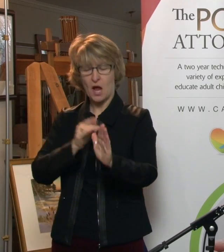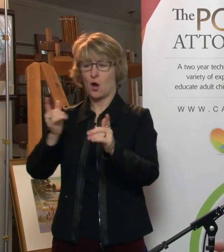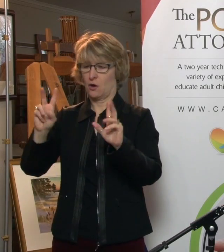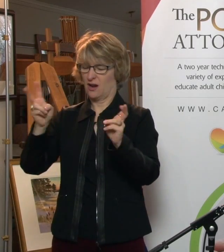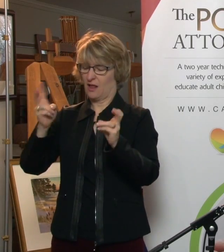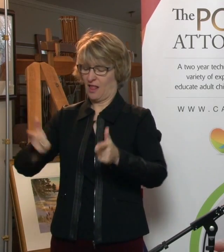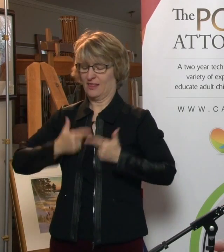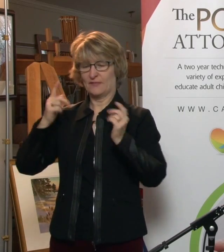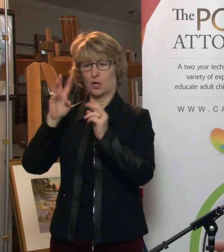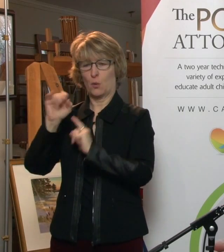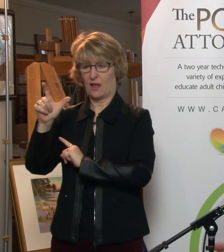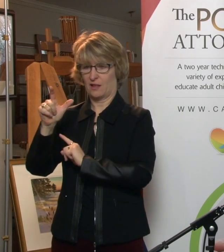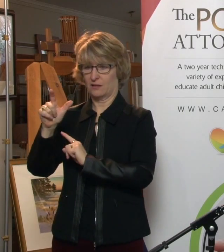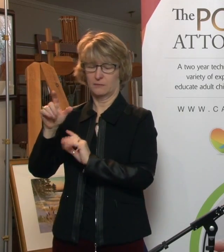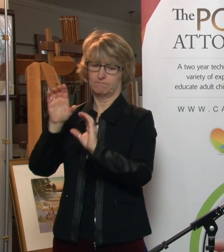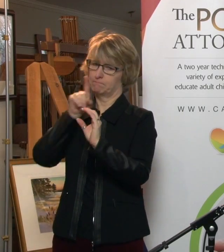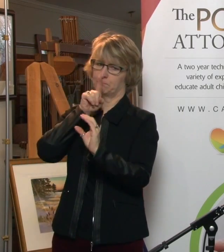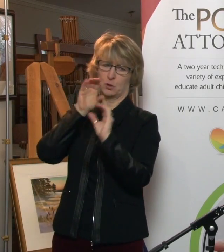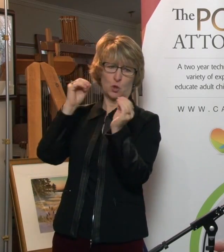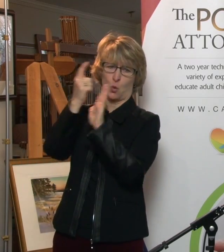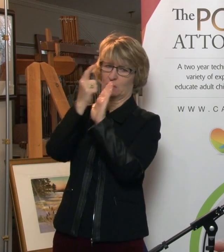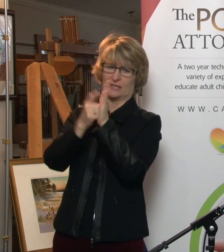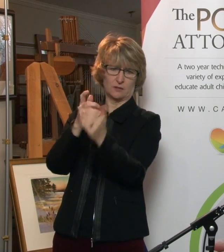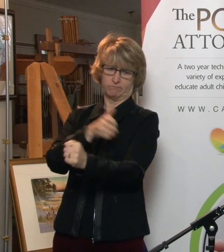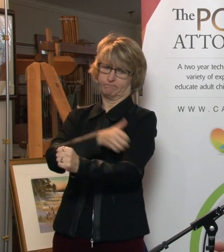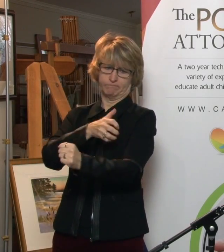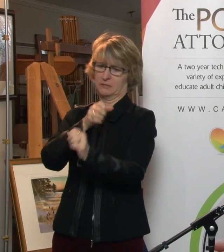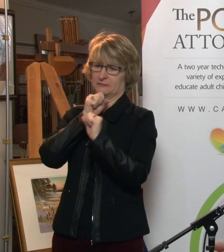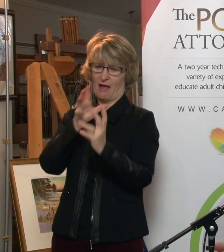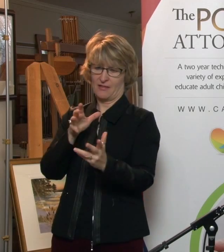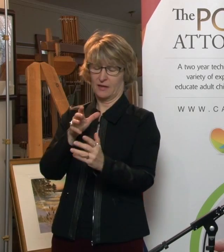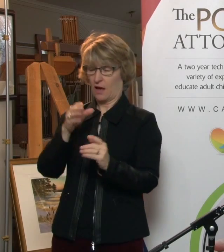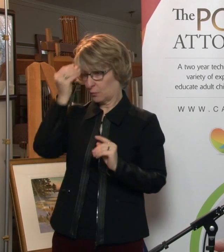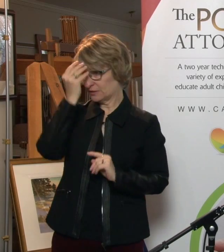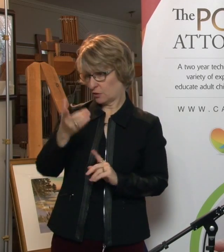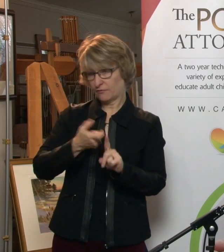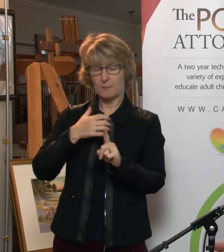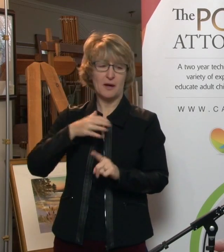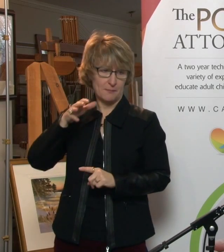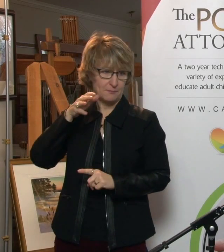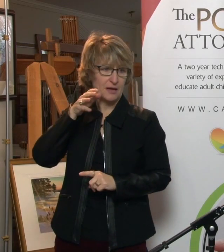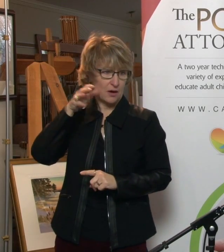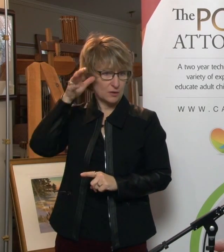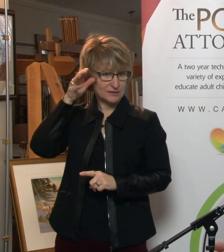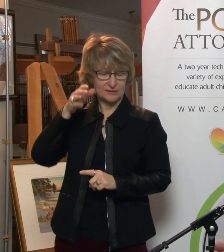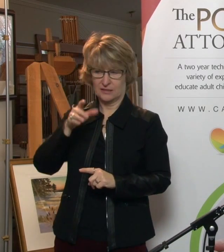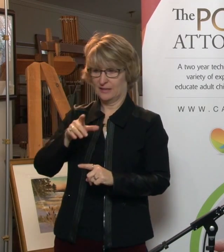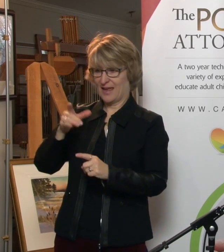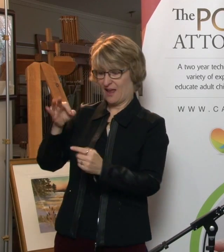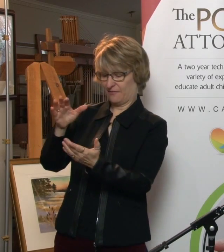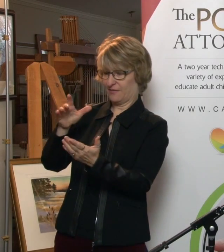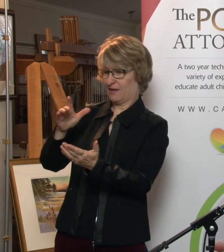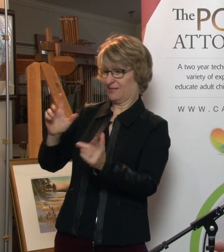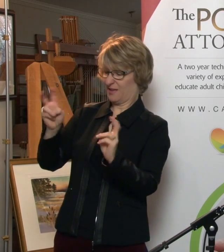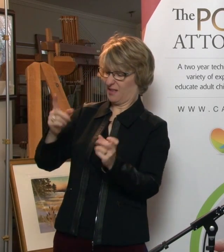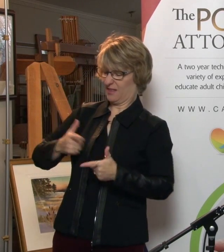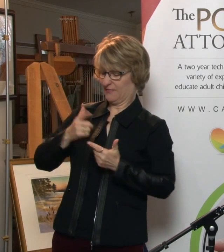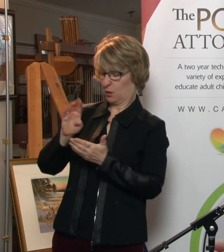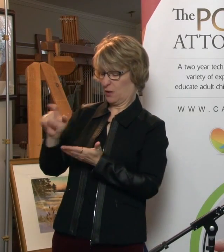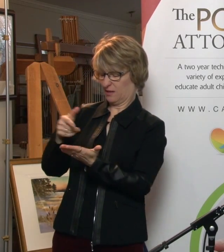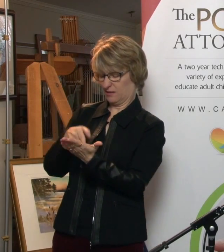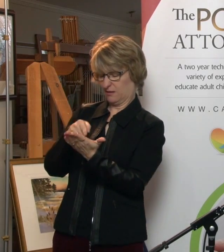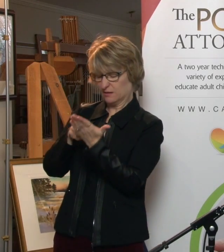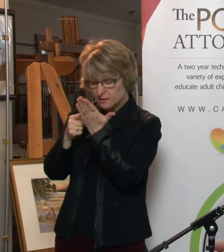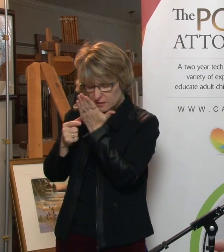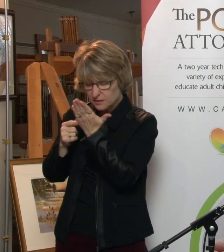personal experience with both of my parents, I can tell you whether they are of any validity or not, really depended on the doctor. Some of them said, you know,